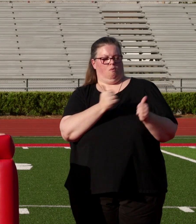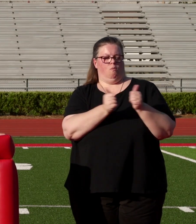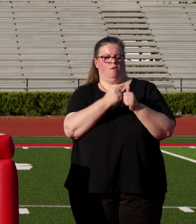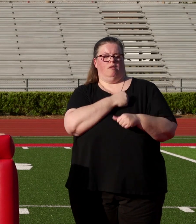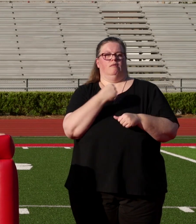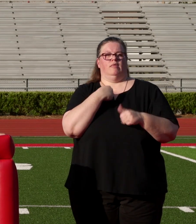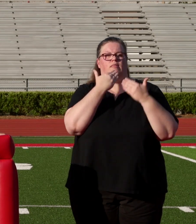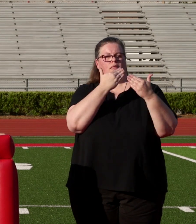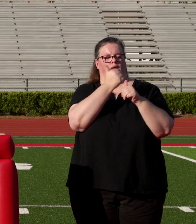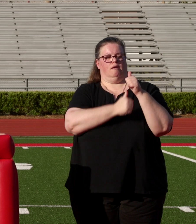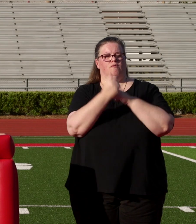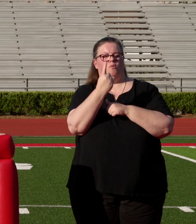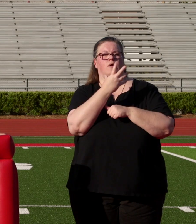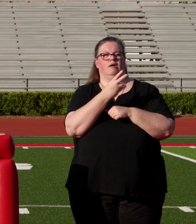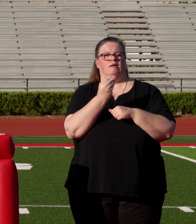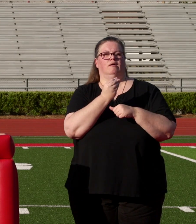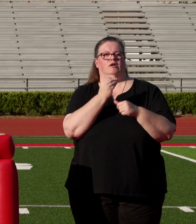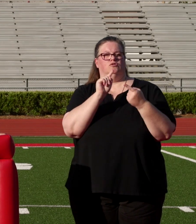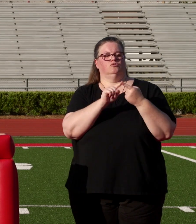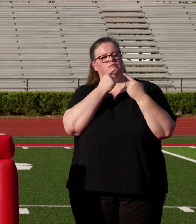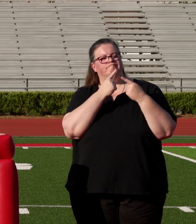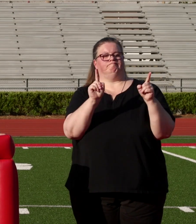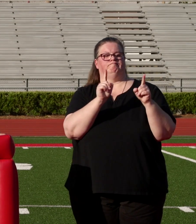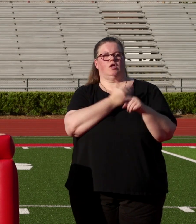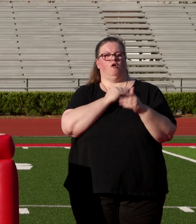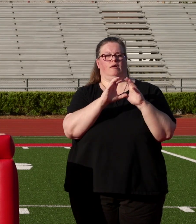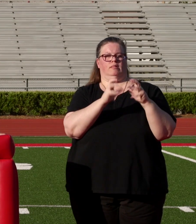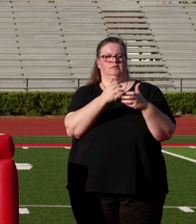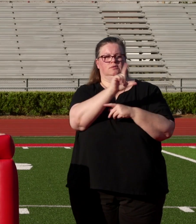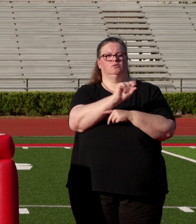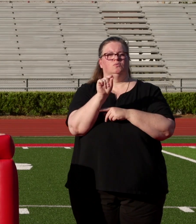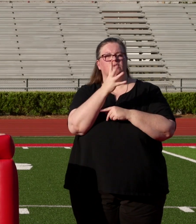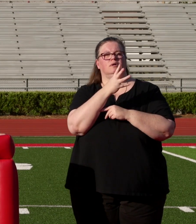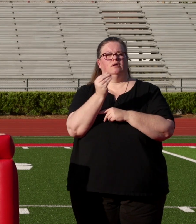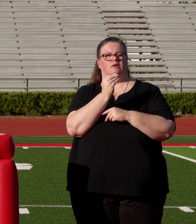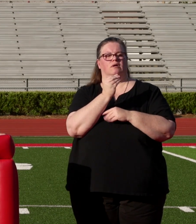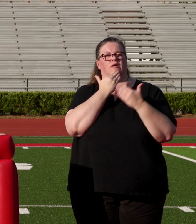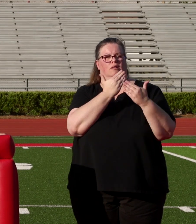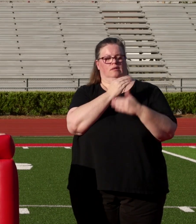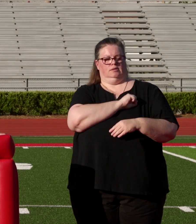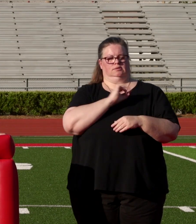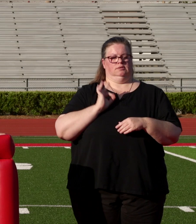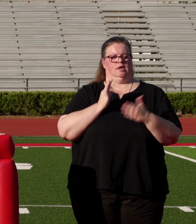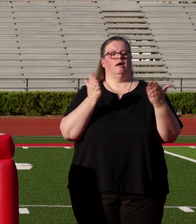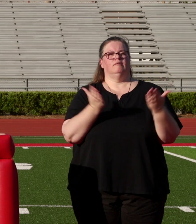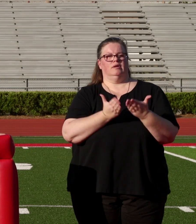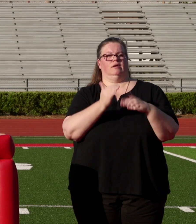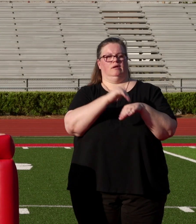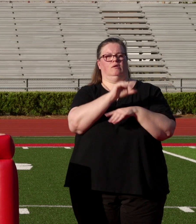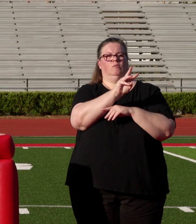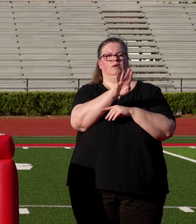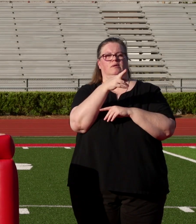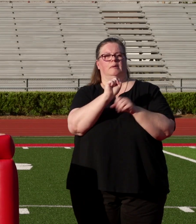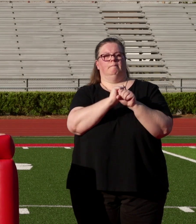So, thank you to everyone who has sent your love out to the class of 2020. I also have to thank our faculty and staff at Weiner Barrow for doing the most